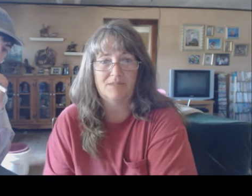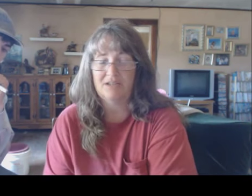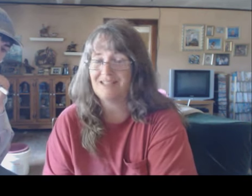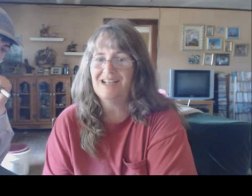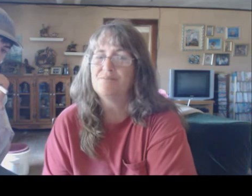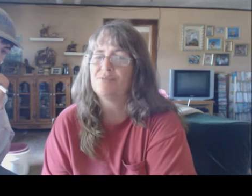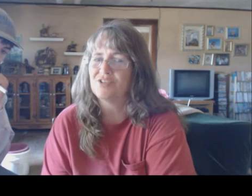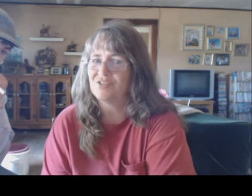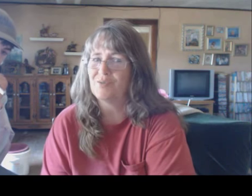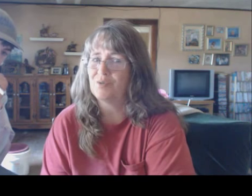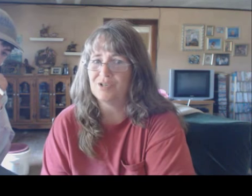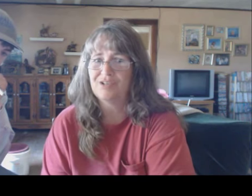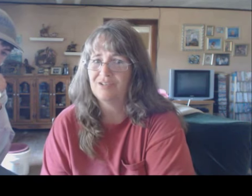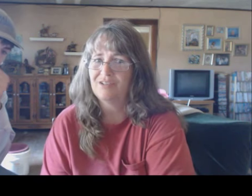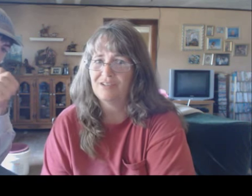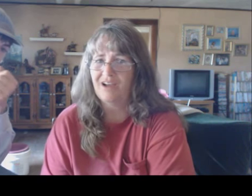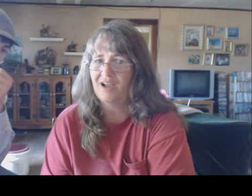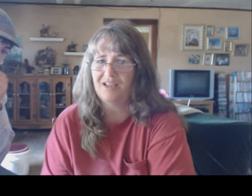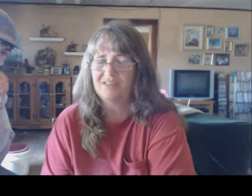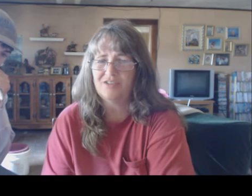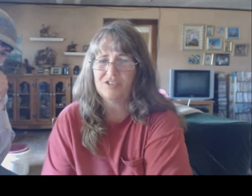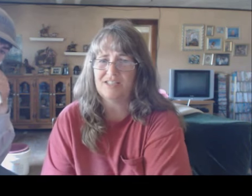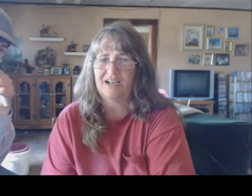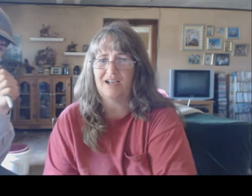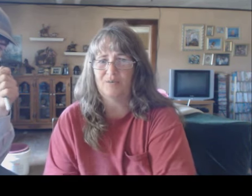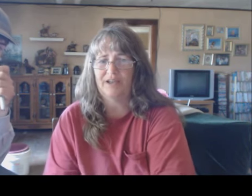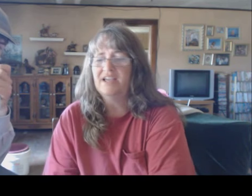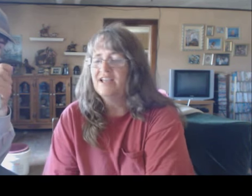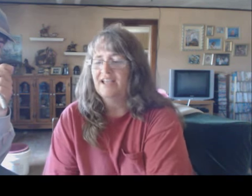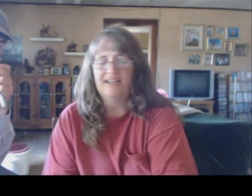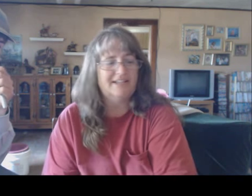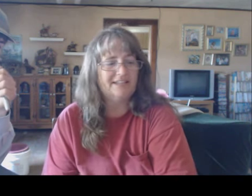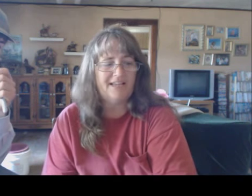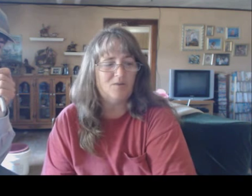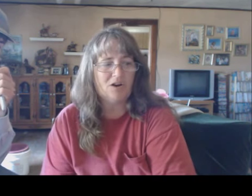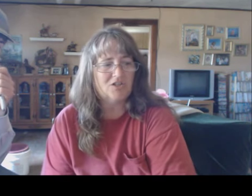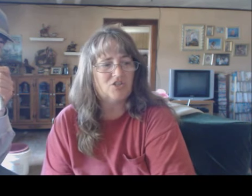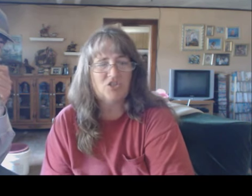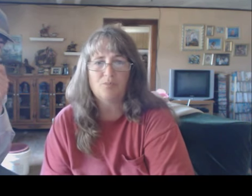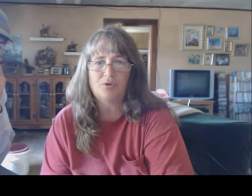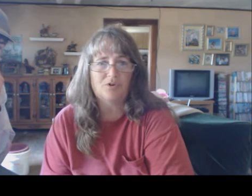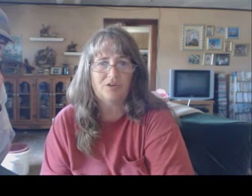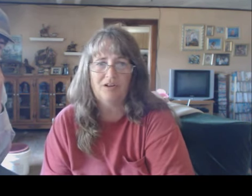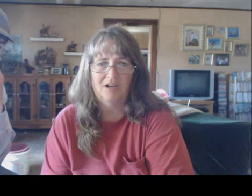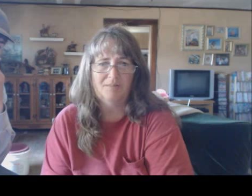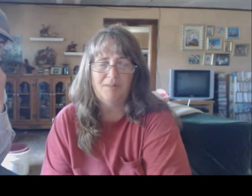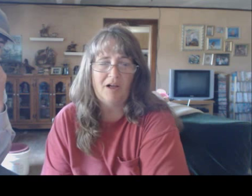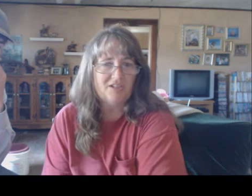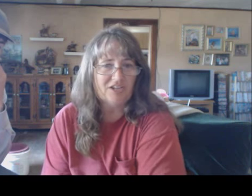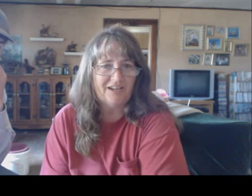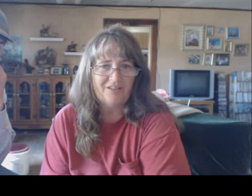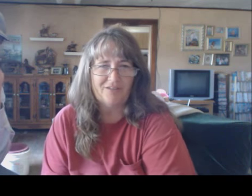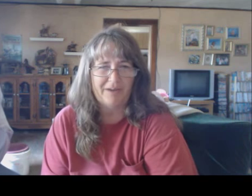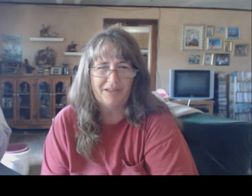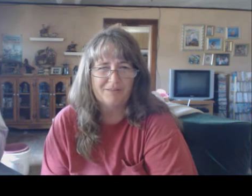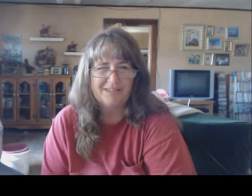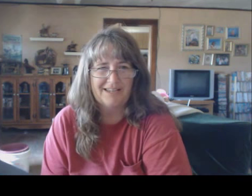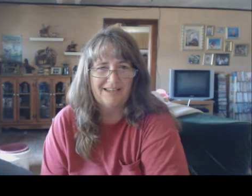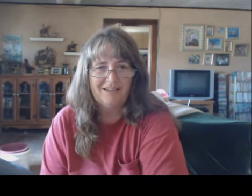something else and i'm pretty sure they would yeah they're just that kind of way and they were super um apologetic for making the mistake